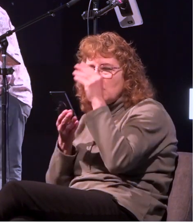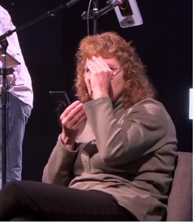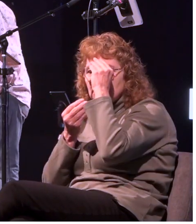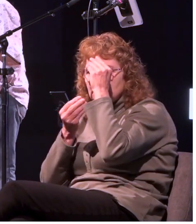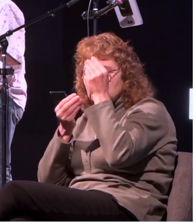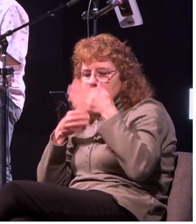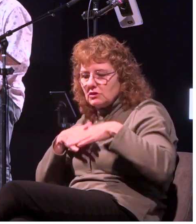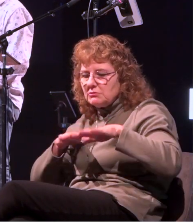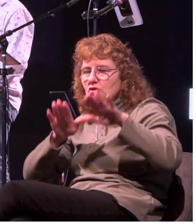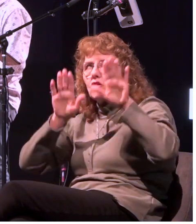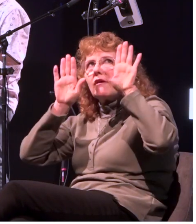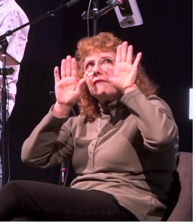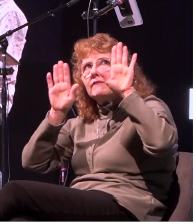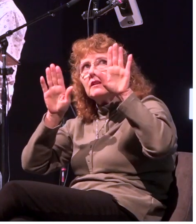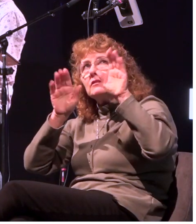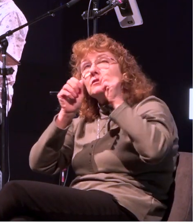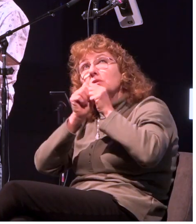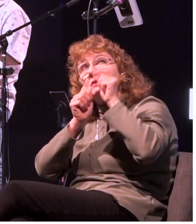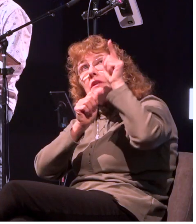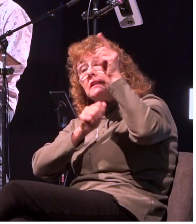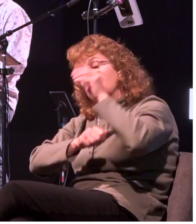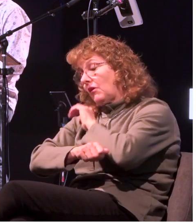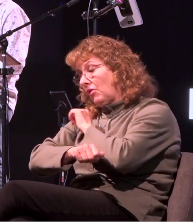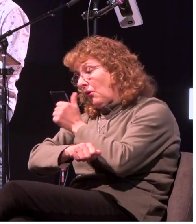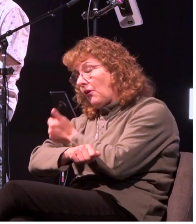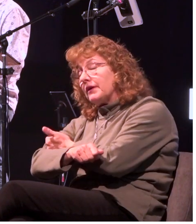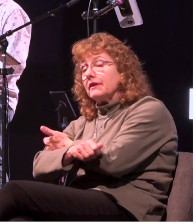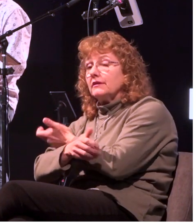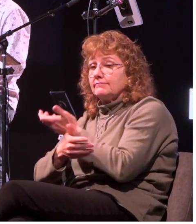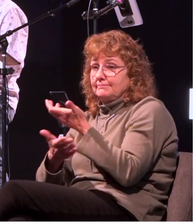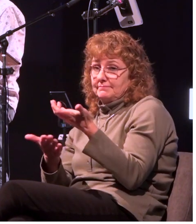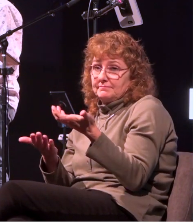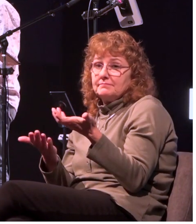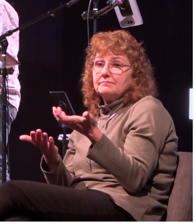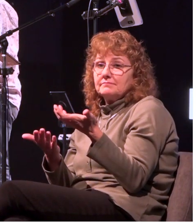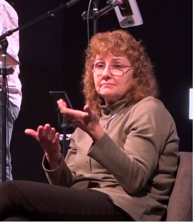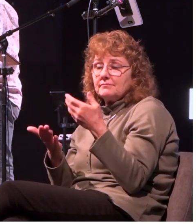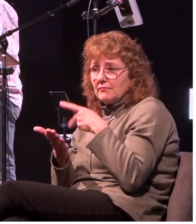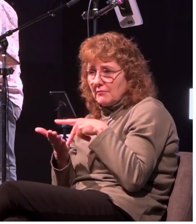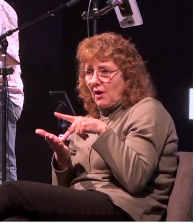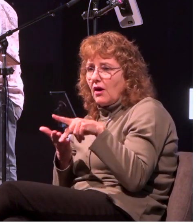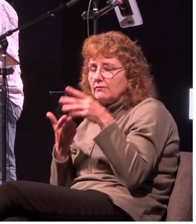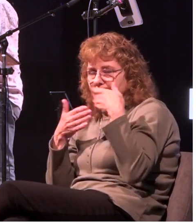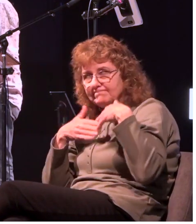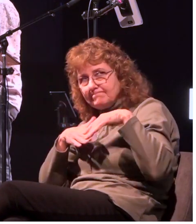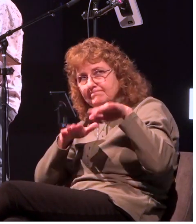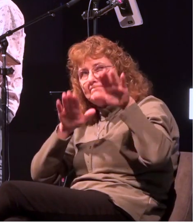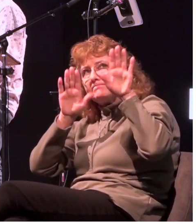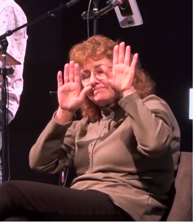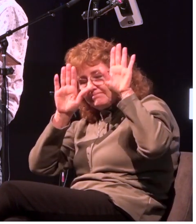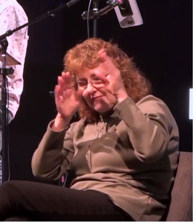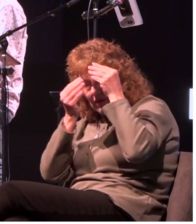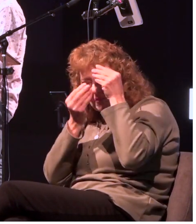authority under which he was placed that's important he was he was obedient and